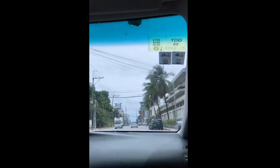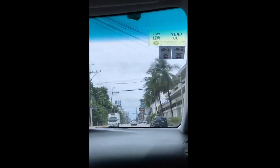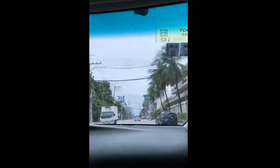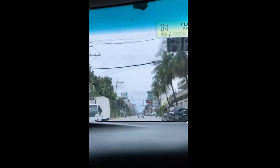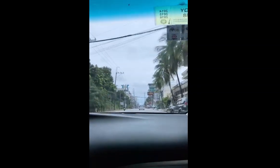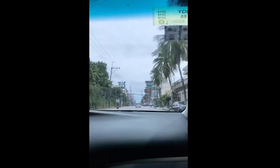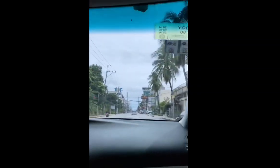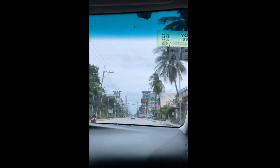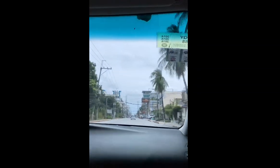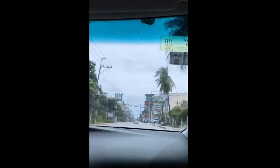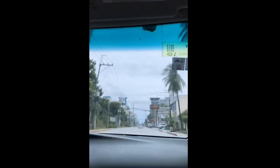See you soon.